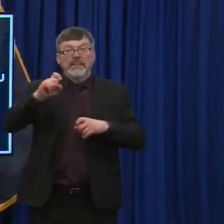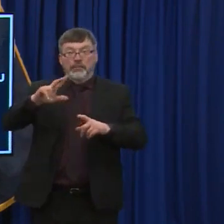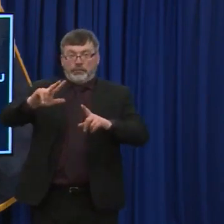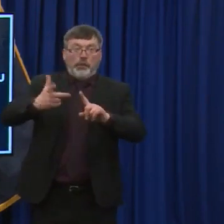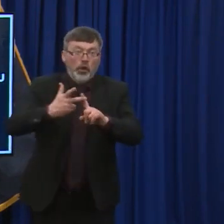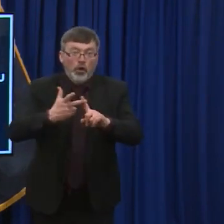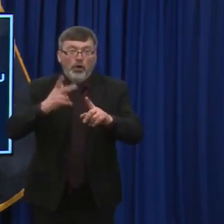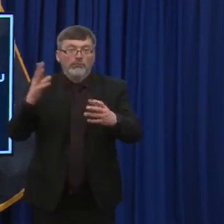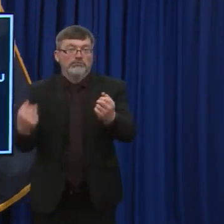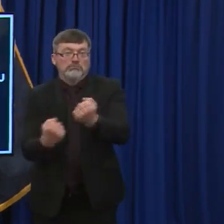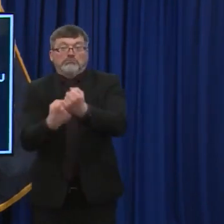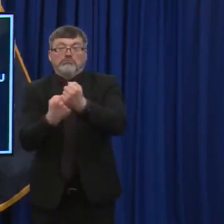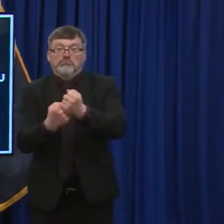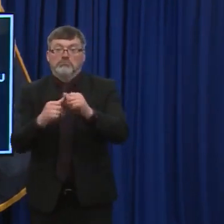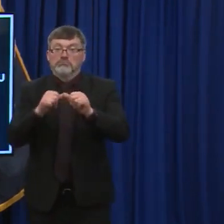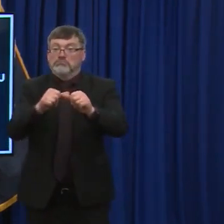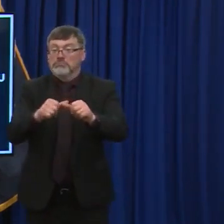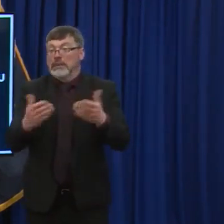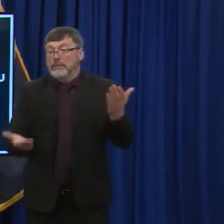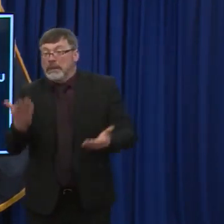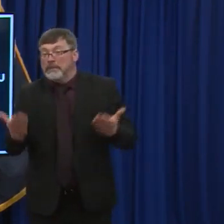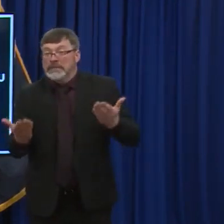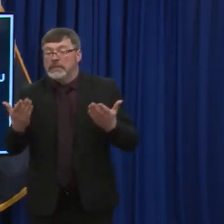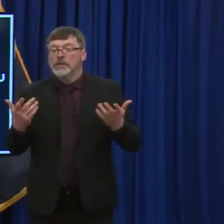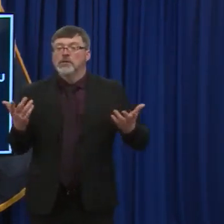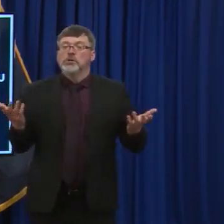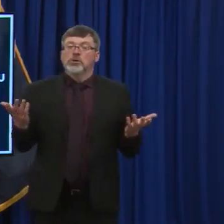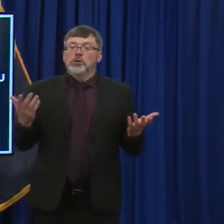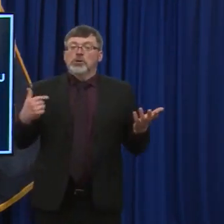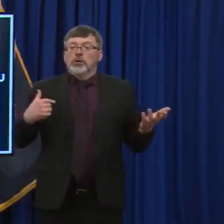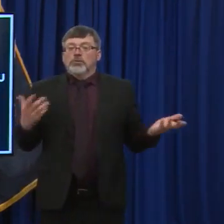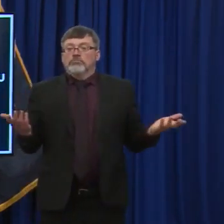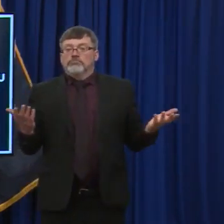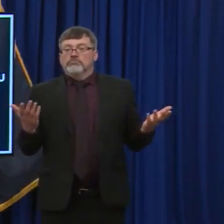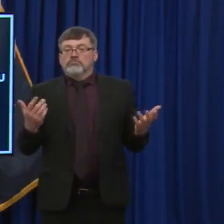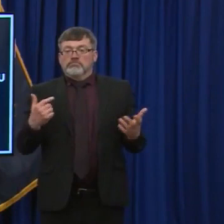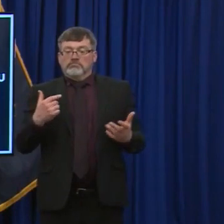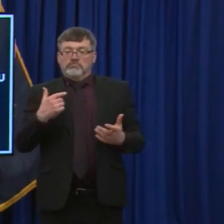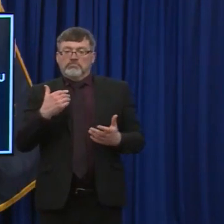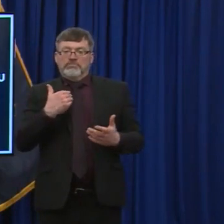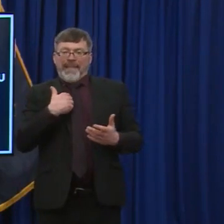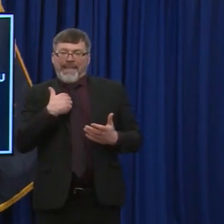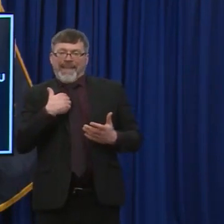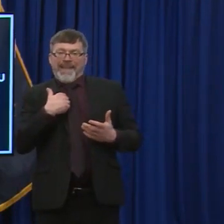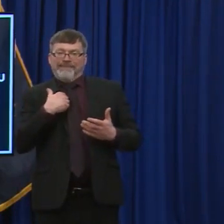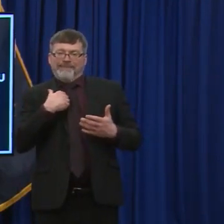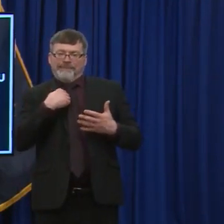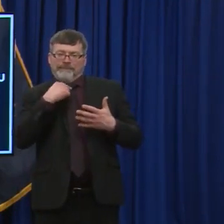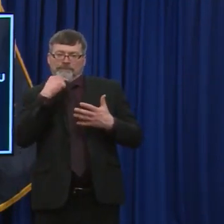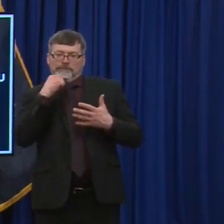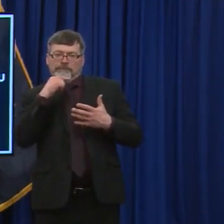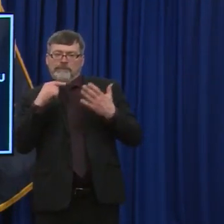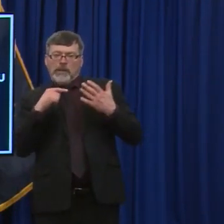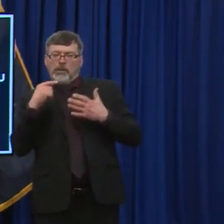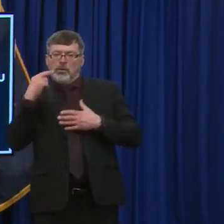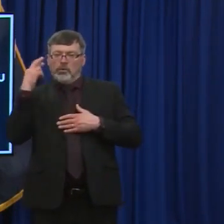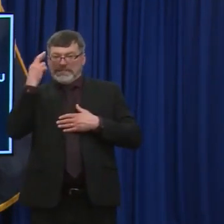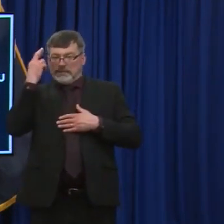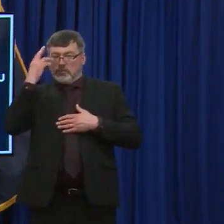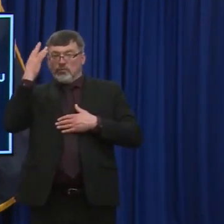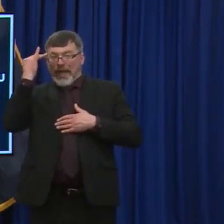um, there, there are maybe a couple of reasons why a booster shot could be required in the future, but there's no recommendation for one yet.